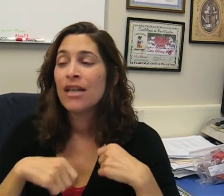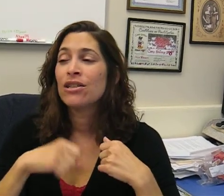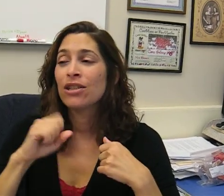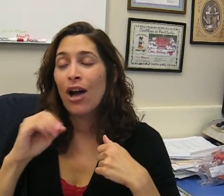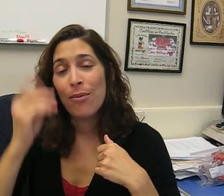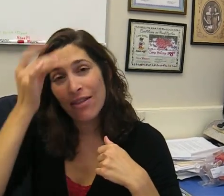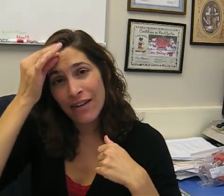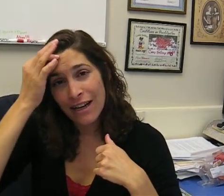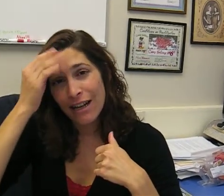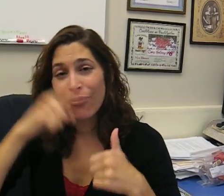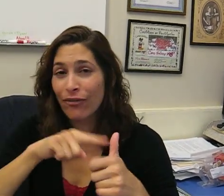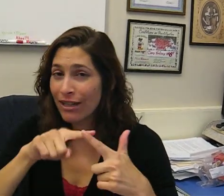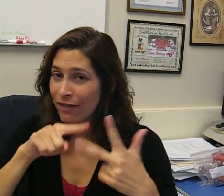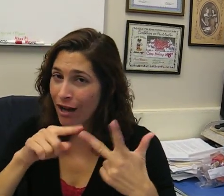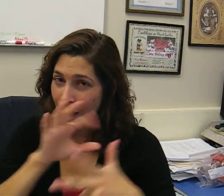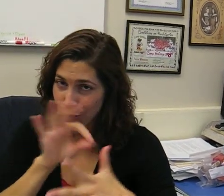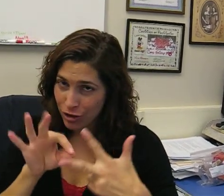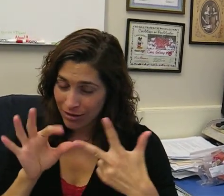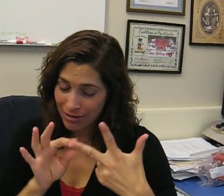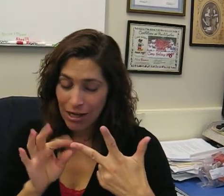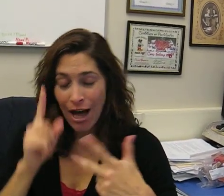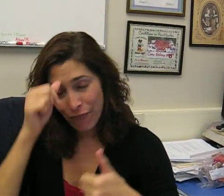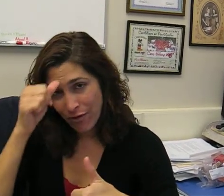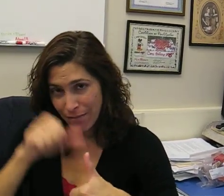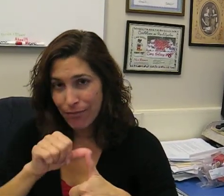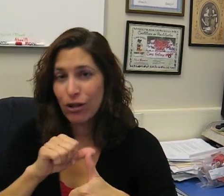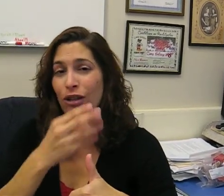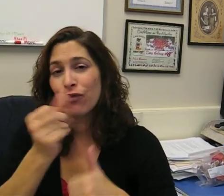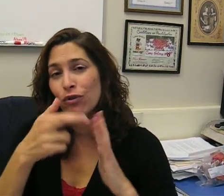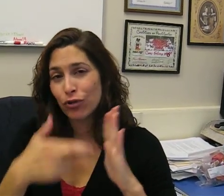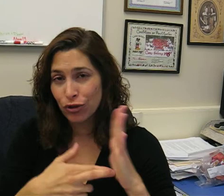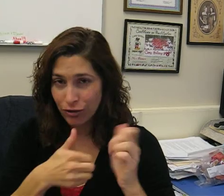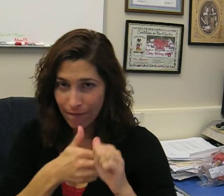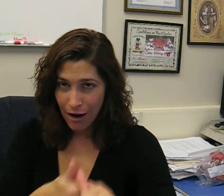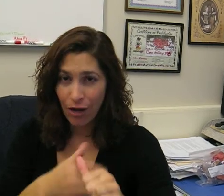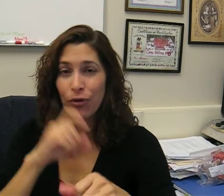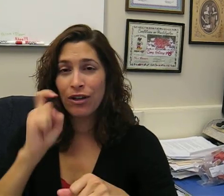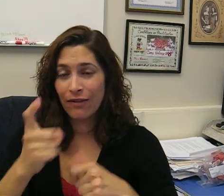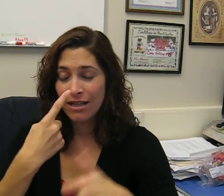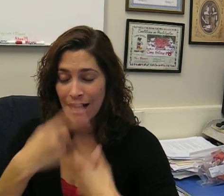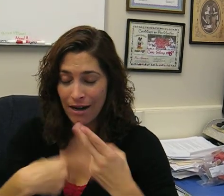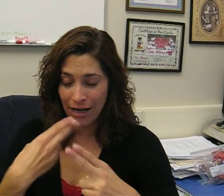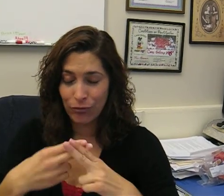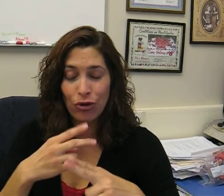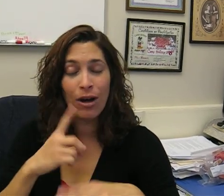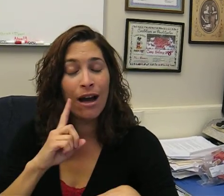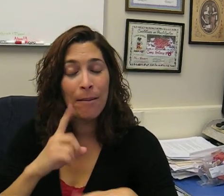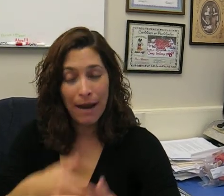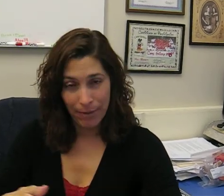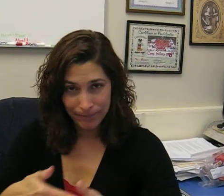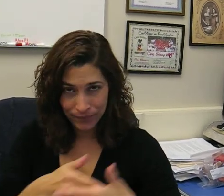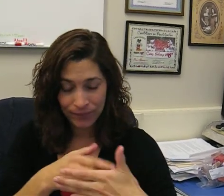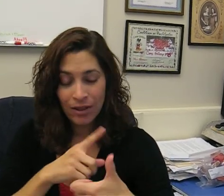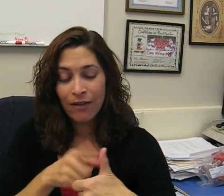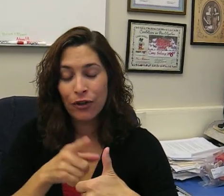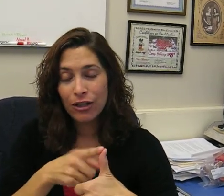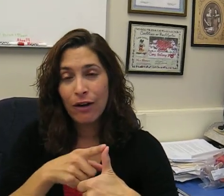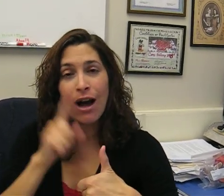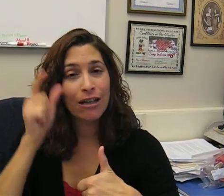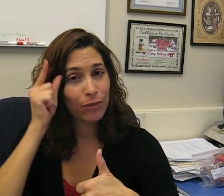So I was thinking of three different options. You have to remember there are a few rules to follow when you give a sign name to a baby. First of all, it has to